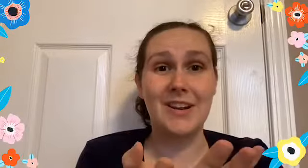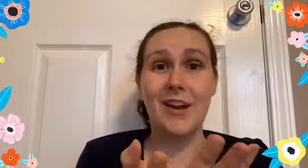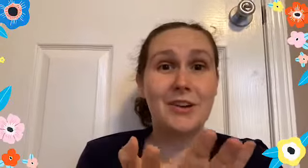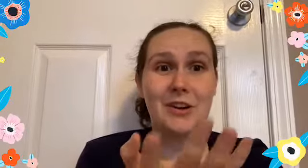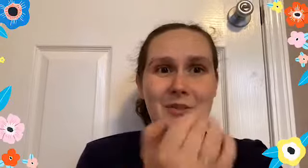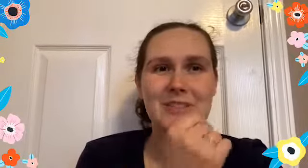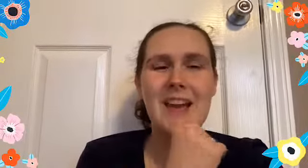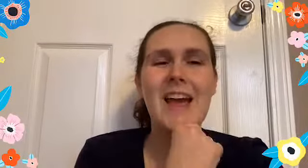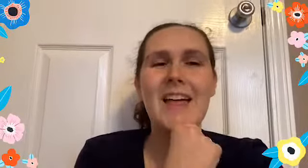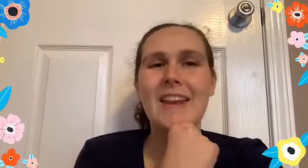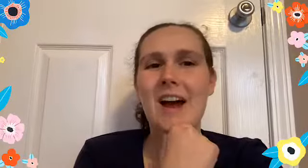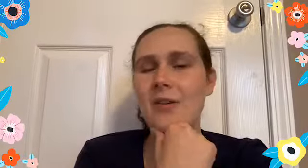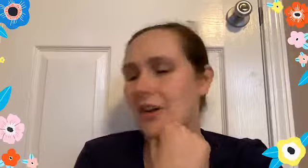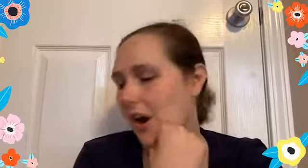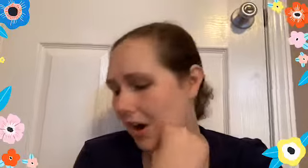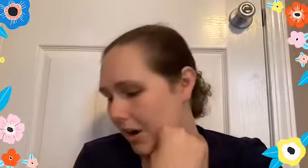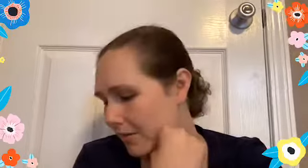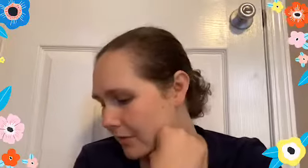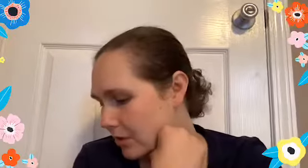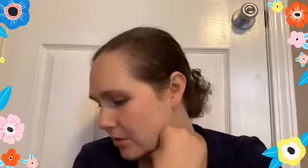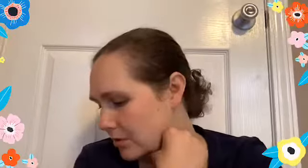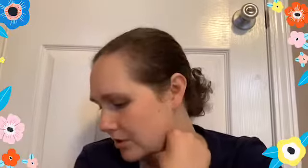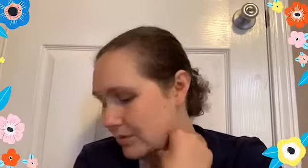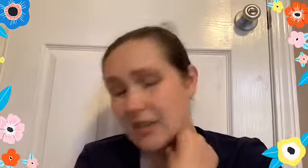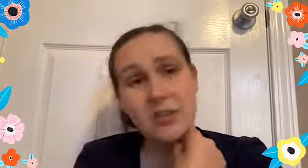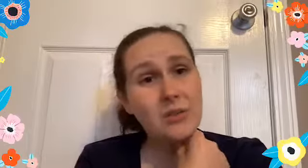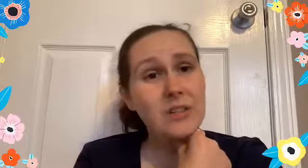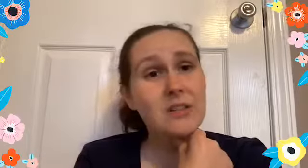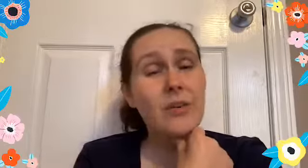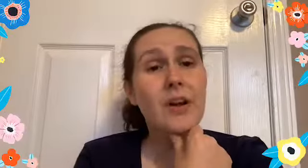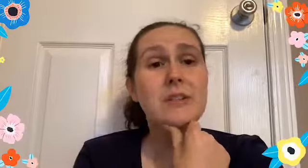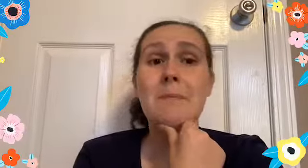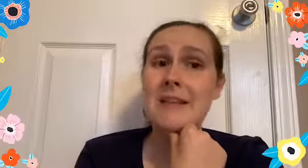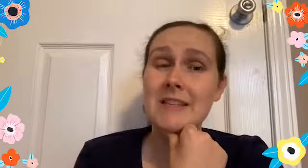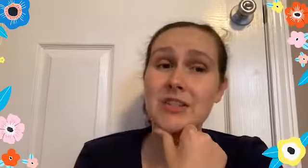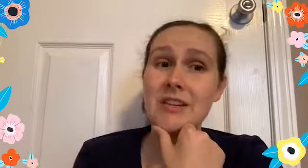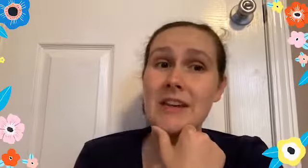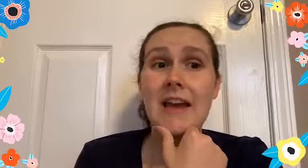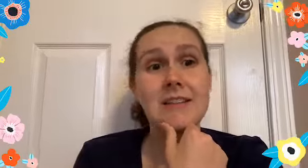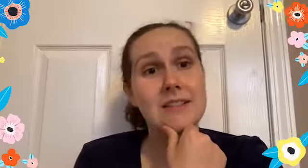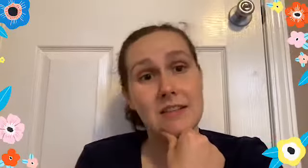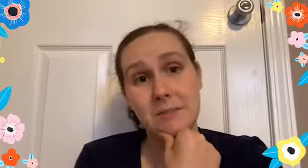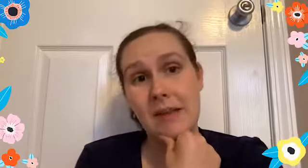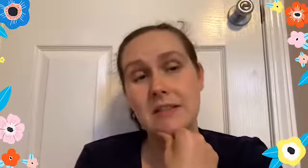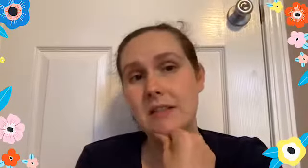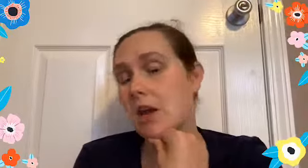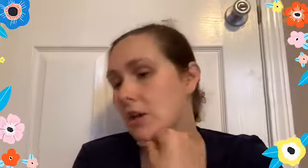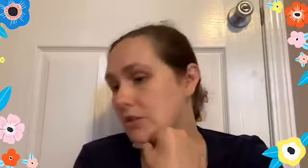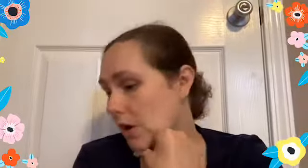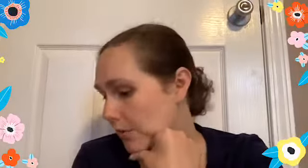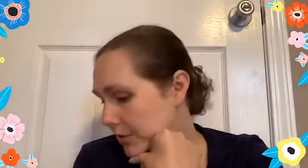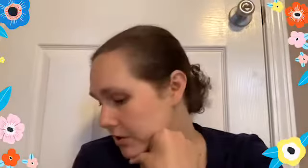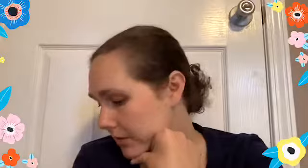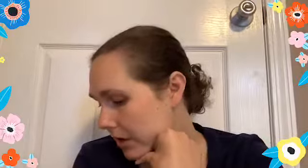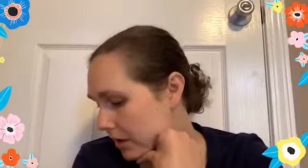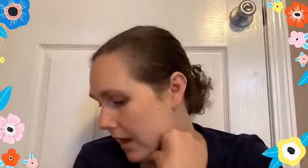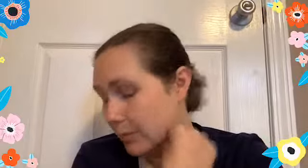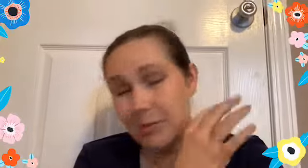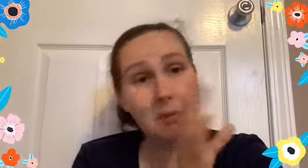goes. Now there are a few do's and don'ts as far as messaging and sentiments. So first of all, where I'm